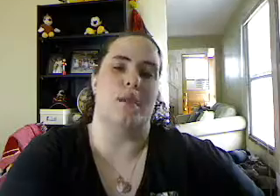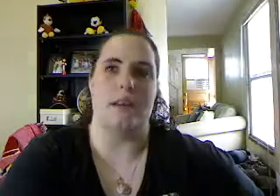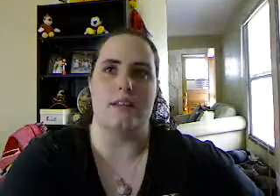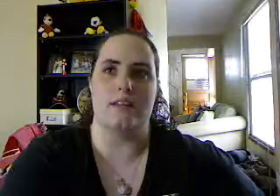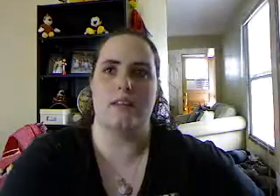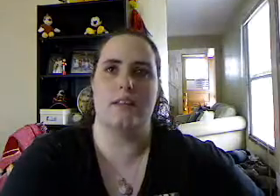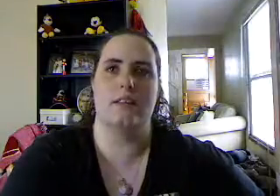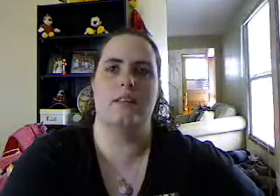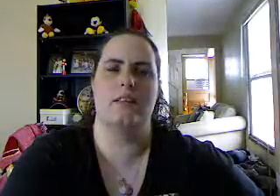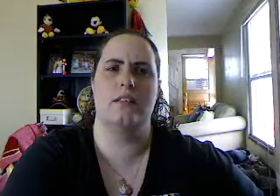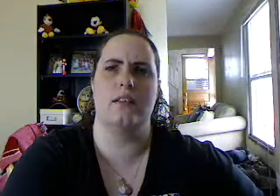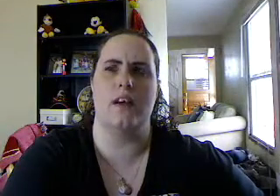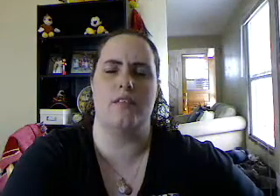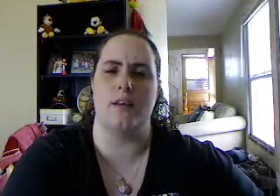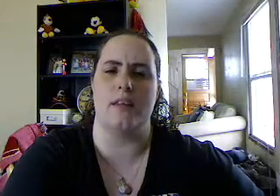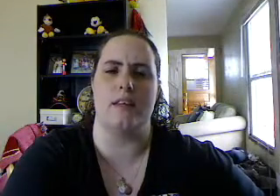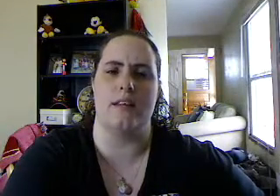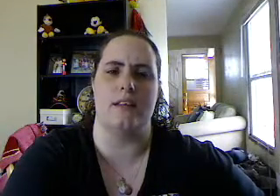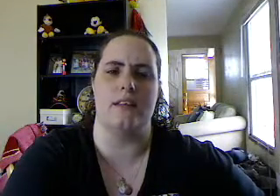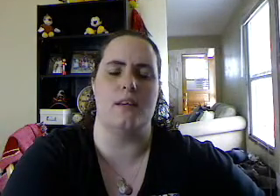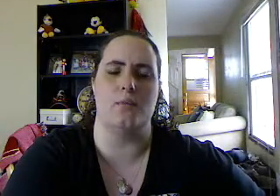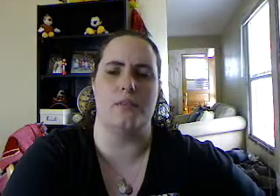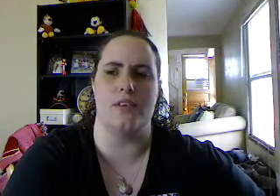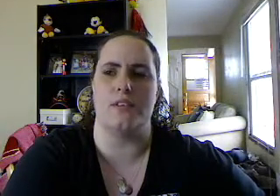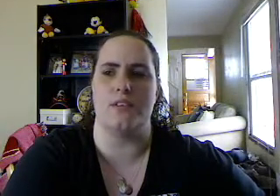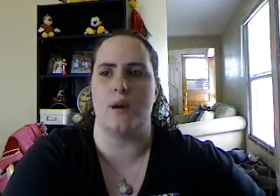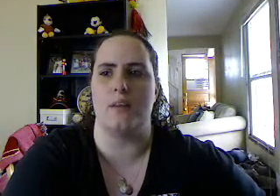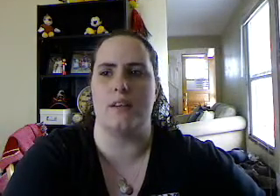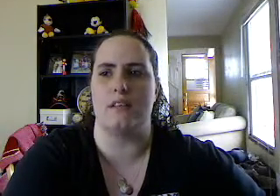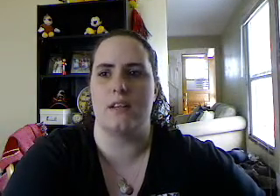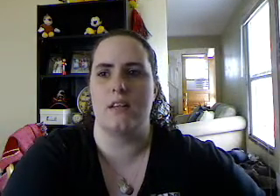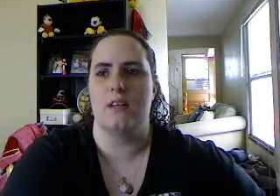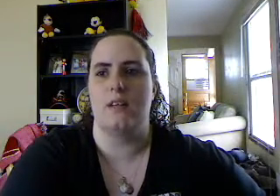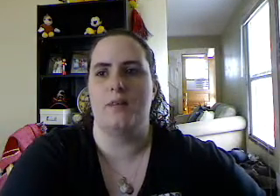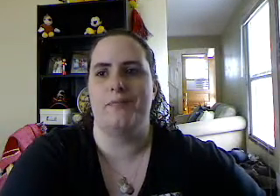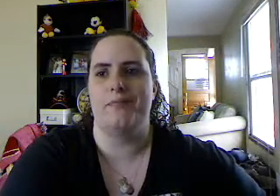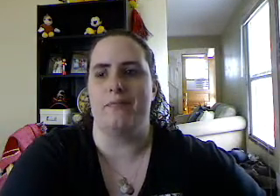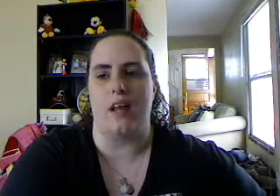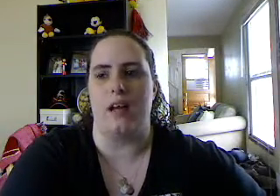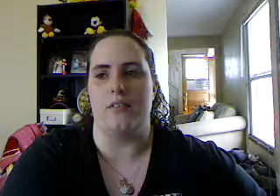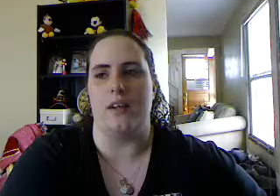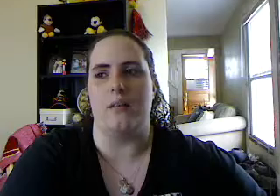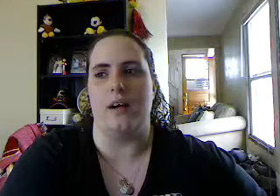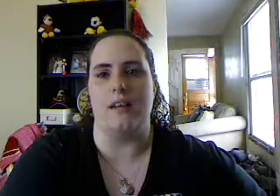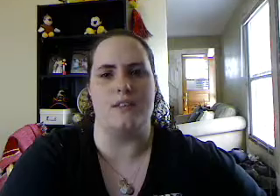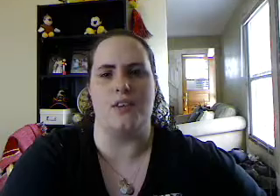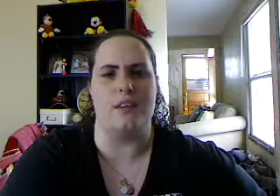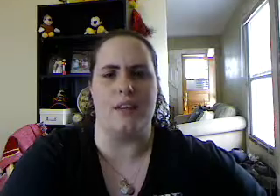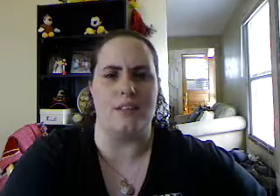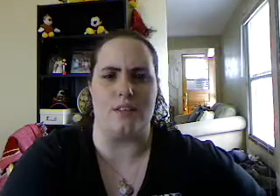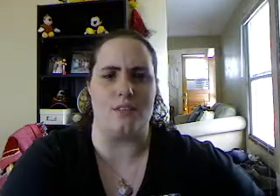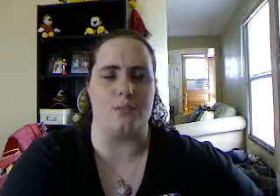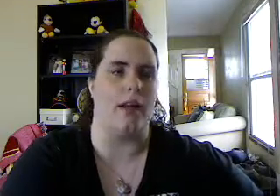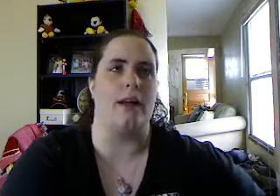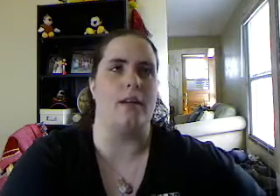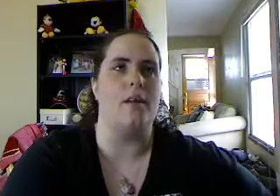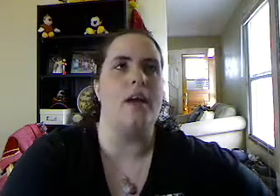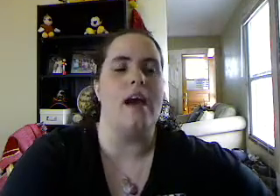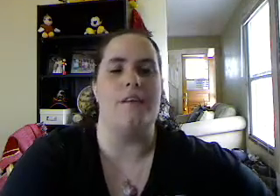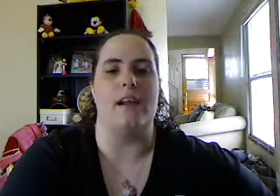because, I forget what they said, that he prefers to do that because, I forget why, circulation or something, I don't know. And